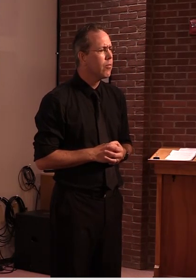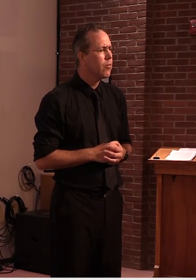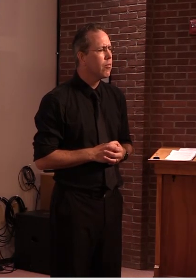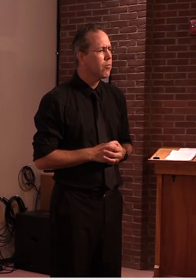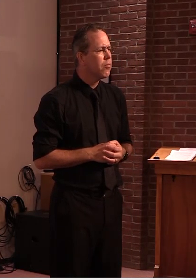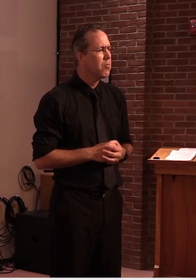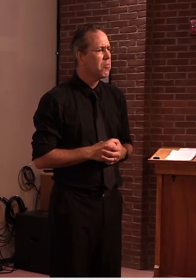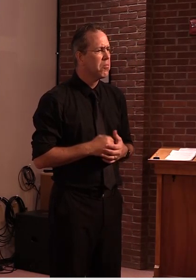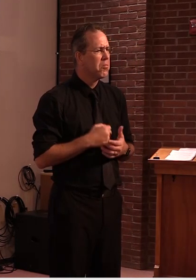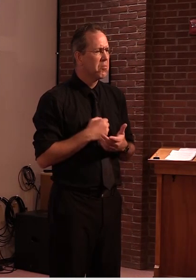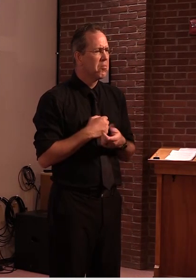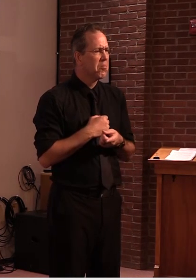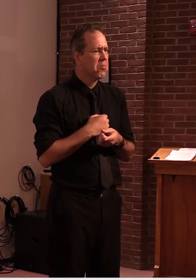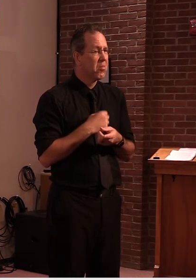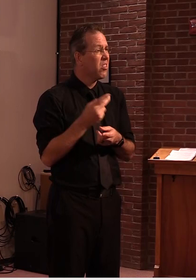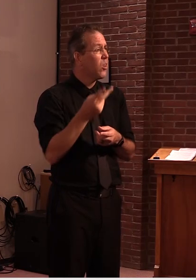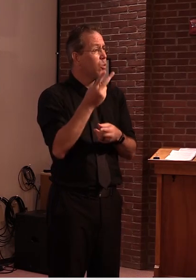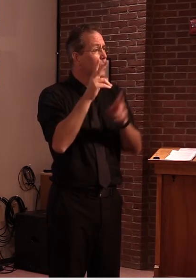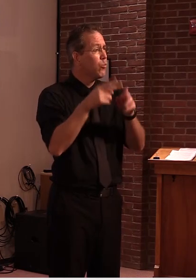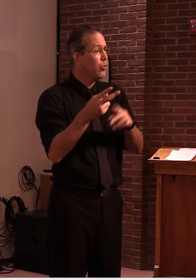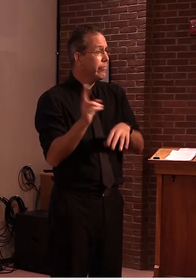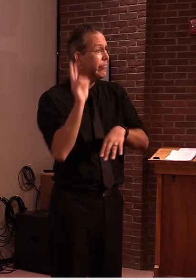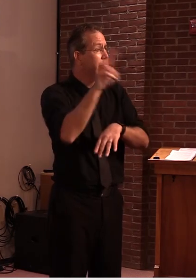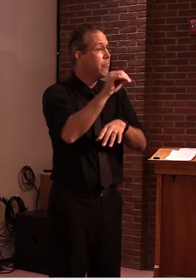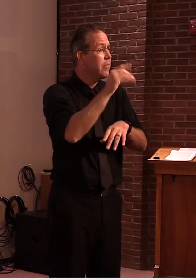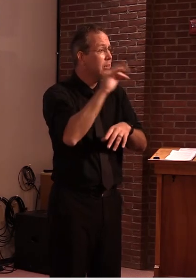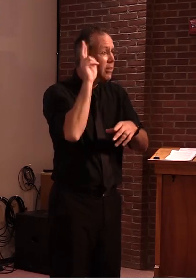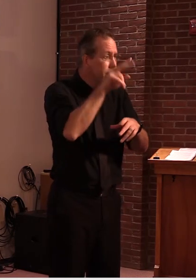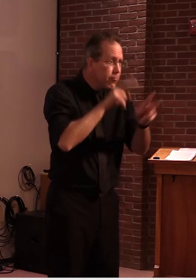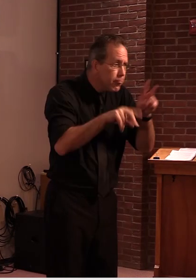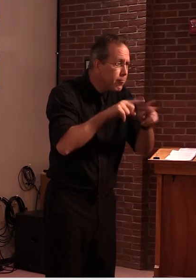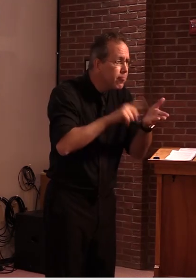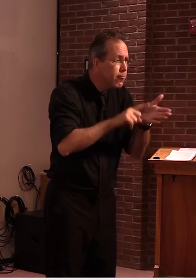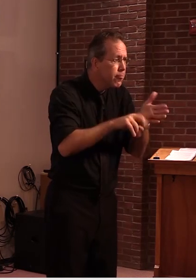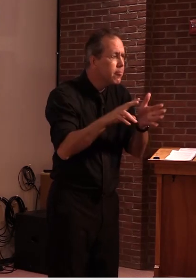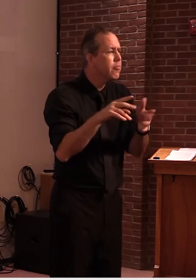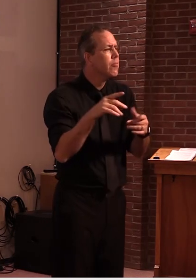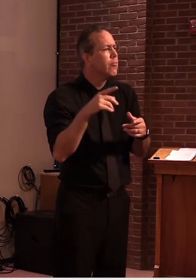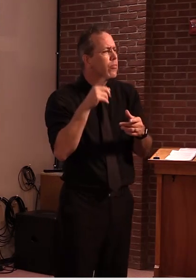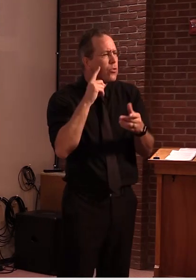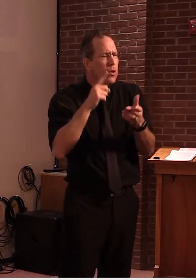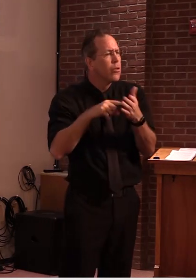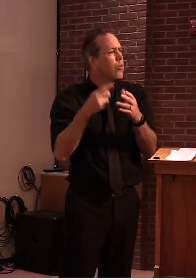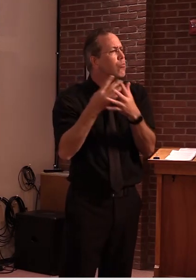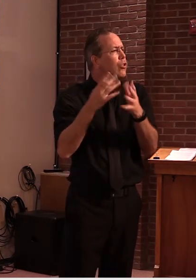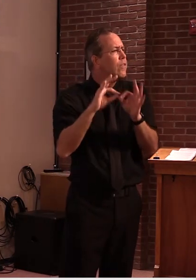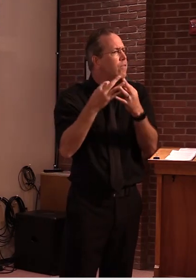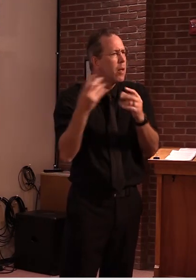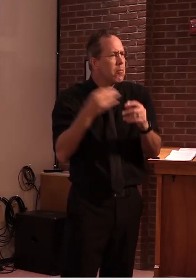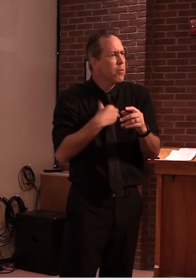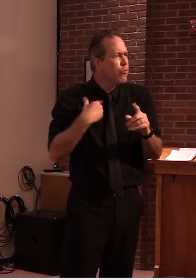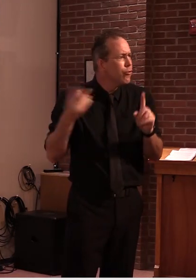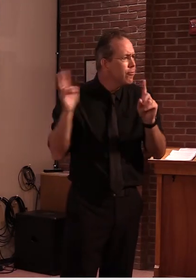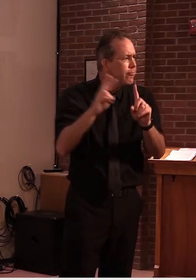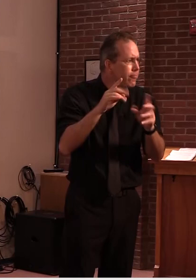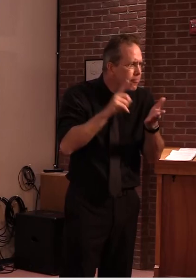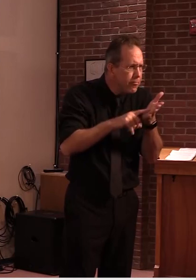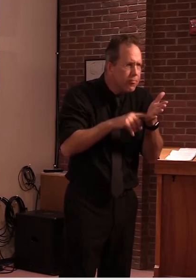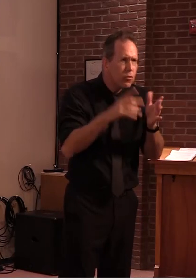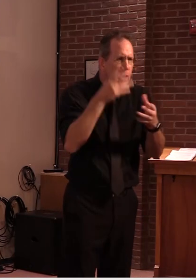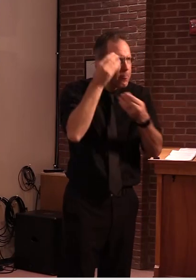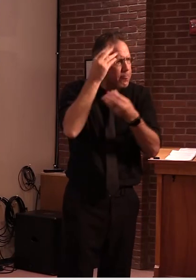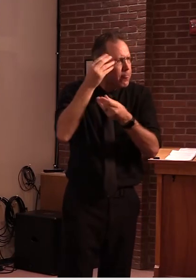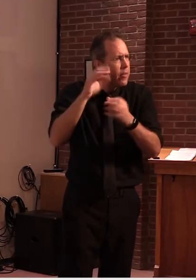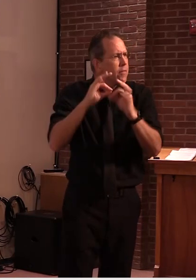important we have to reach out to families uh to make sure that uh they're up to date of what's going on as well Commissioner